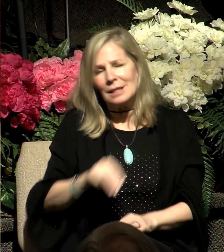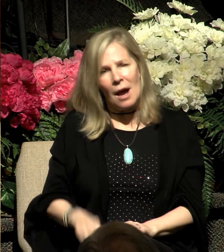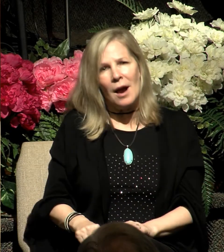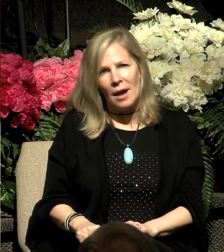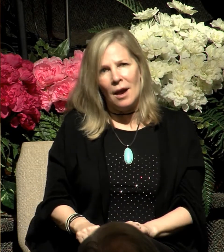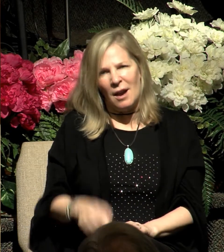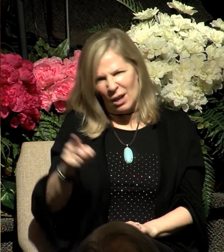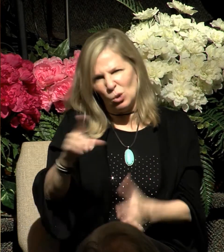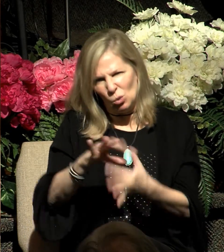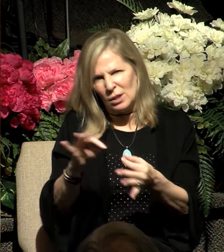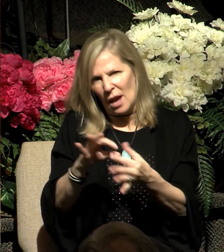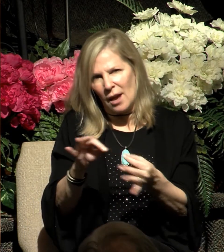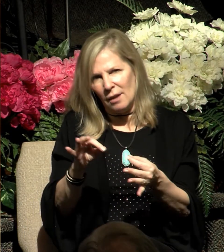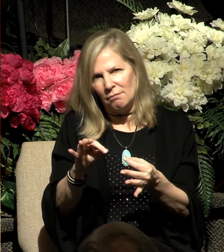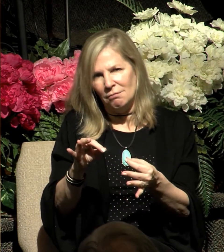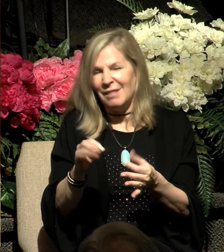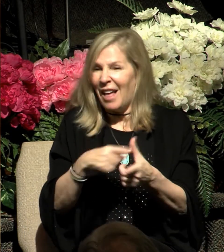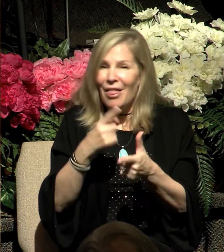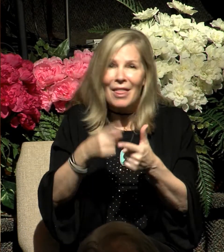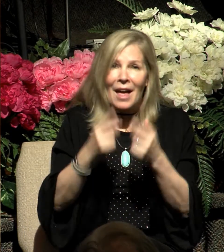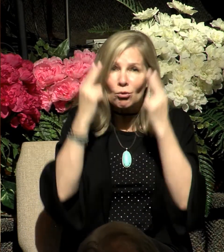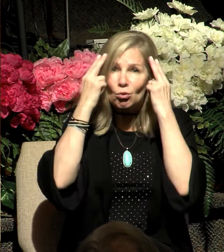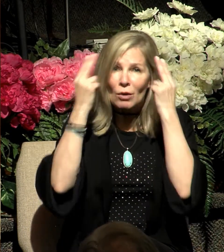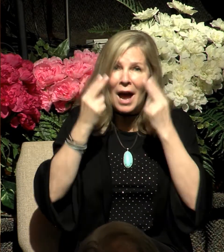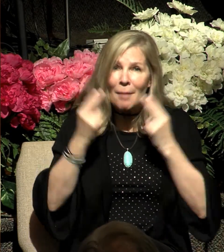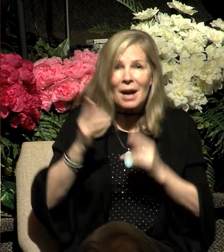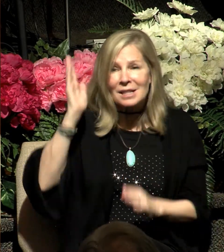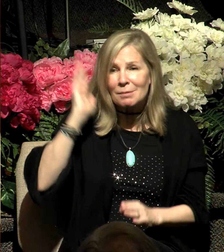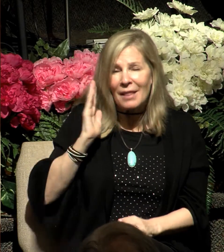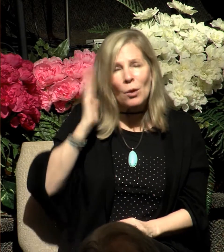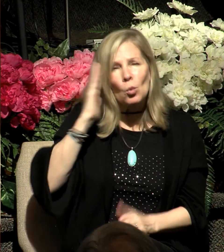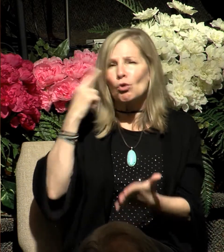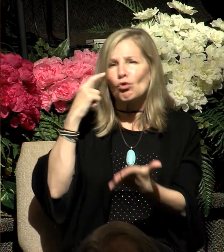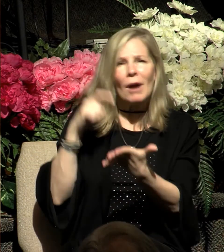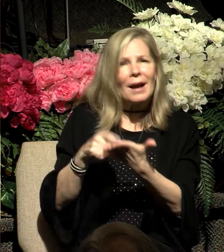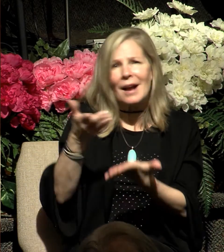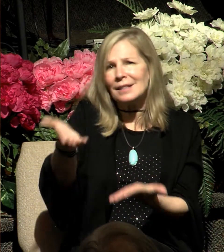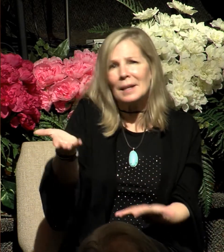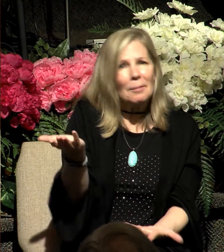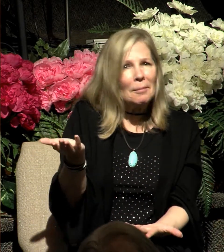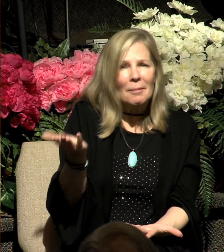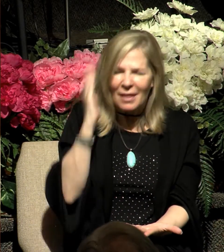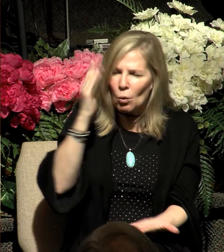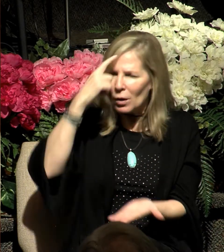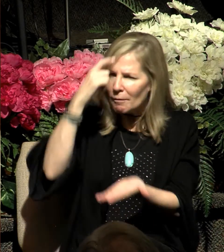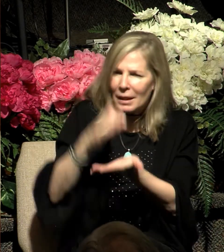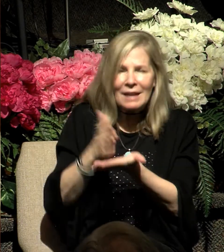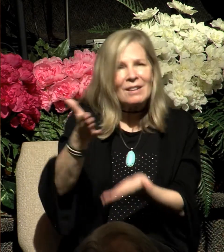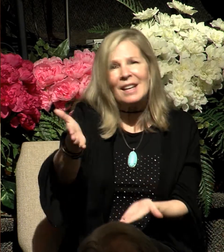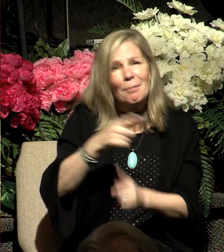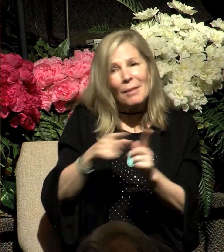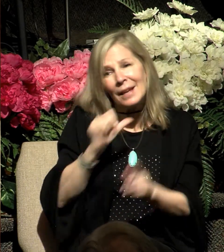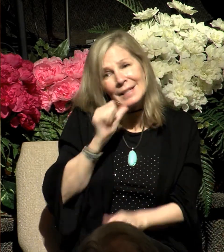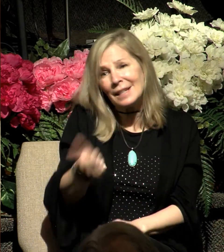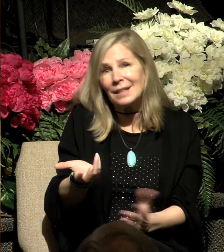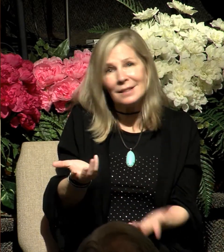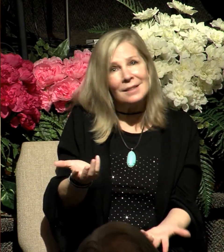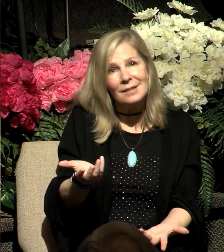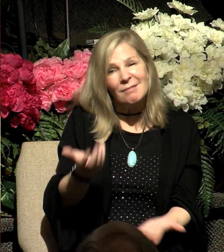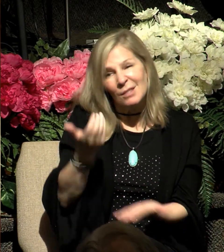was, then certainly the rabbis of his day would have recognized him. They would have believed in him, but they didn't. They rejected him, so